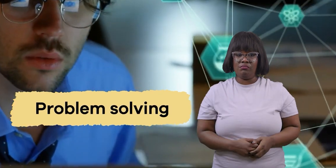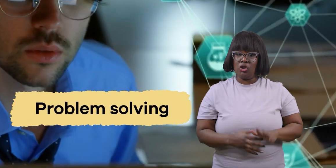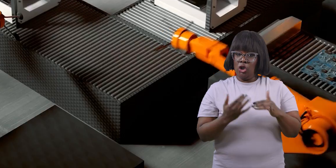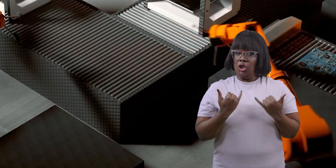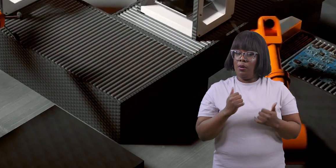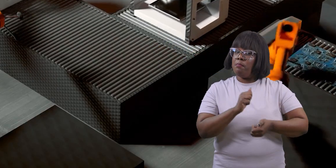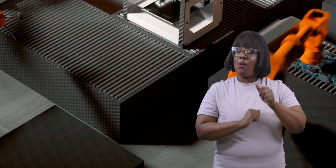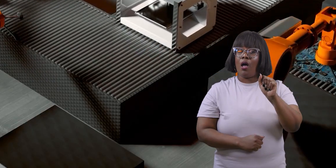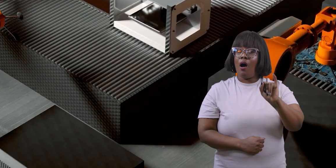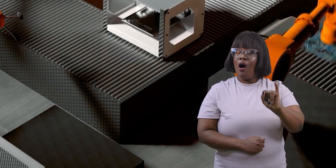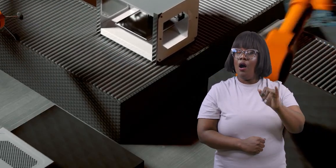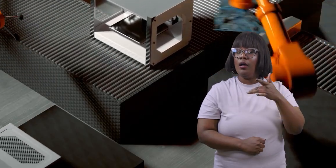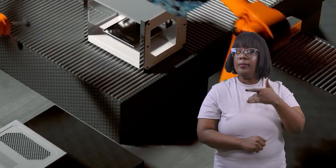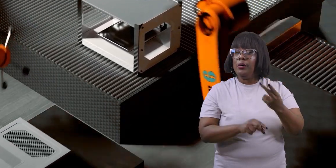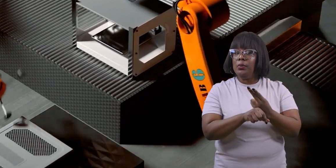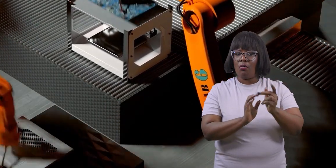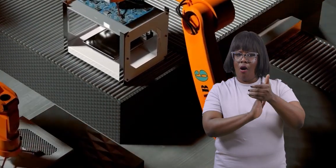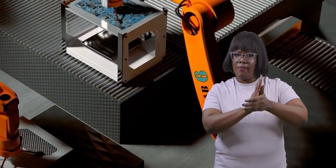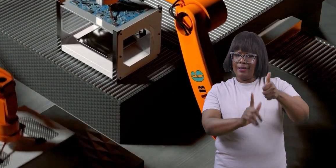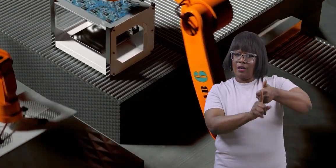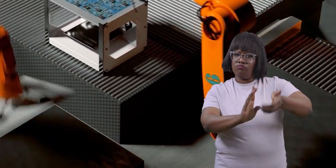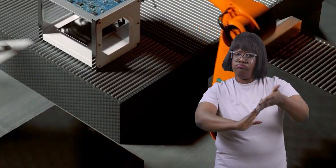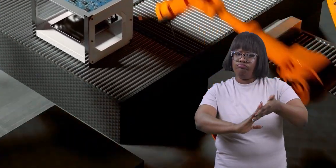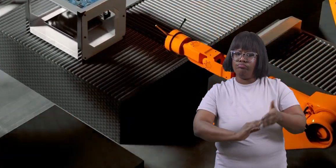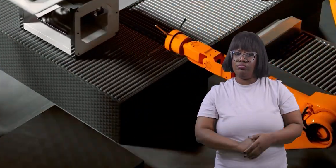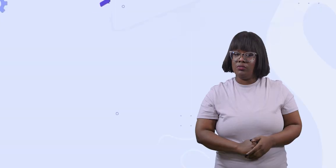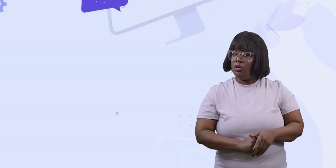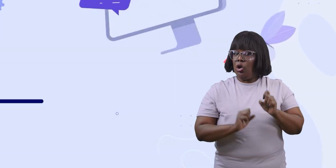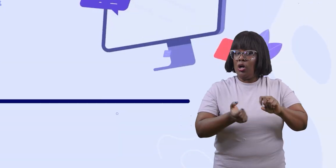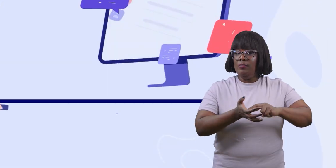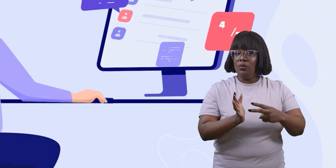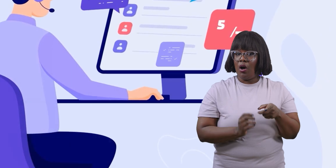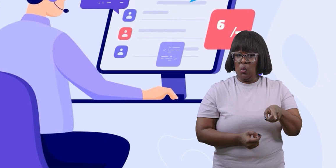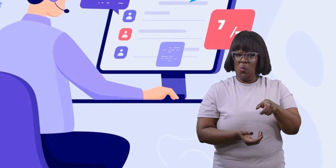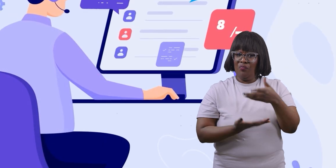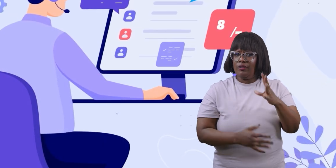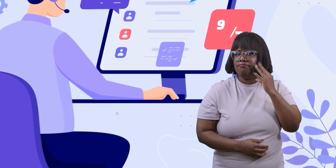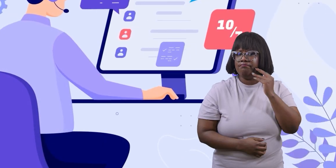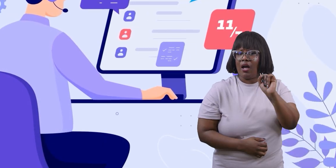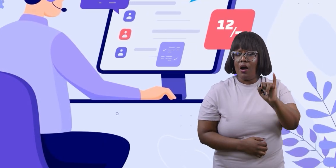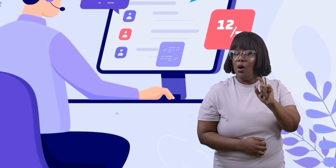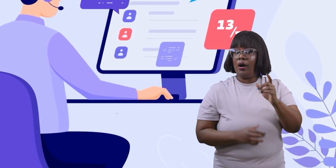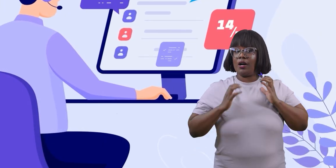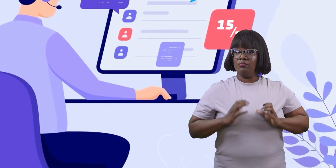Currently, most AI is used for automation. This could mean you encounter AI when you use